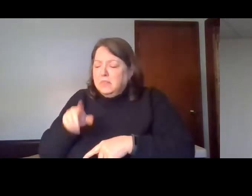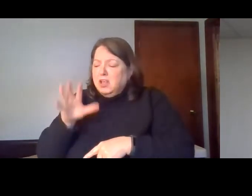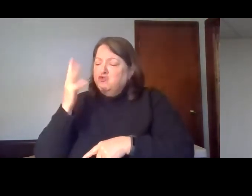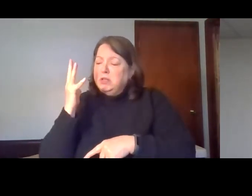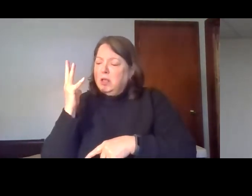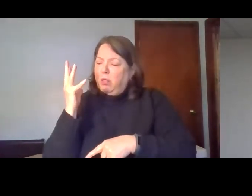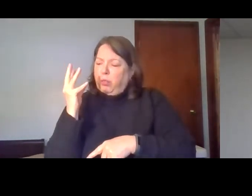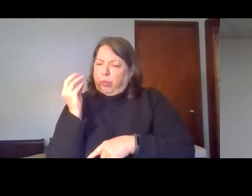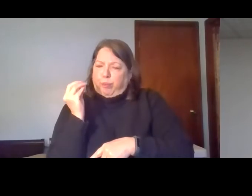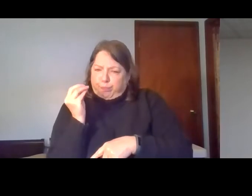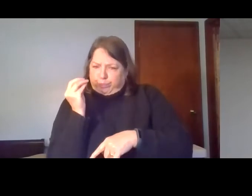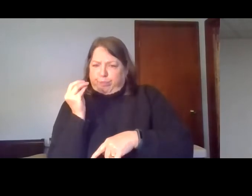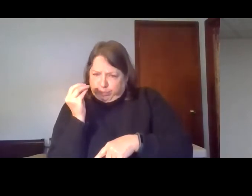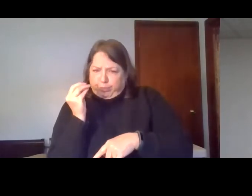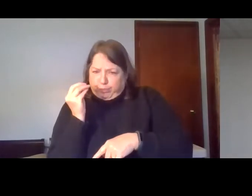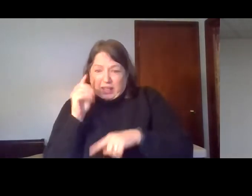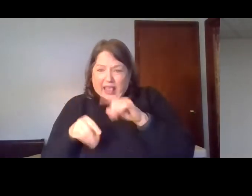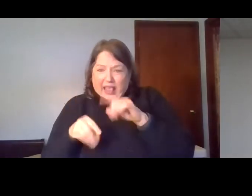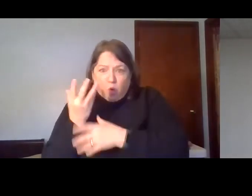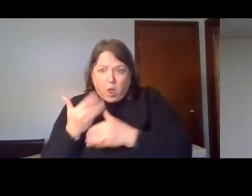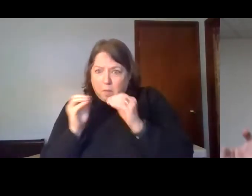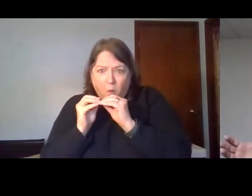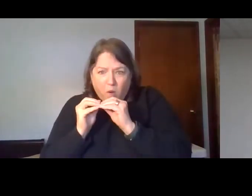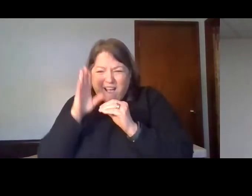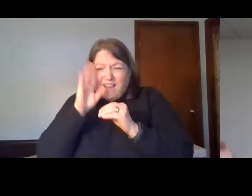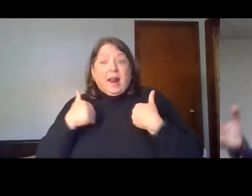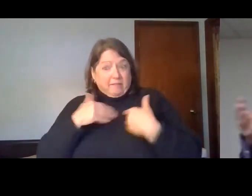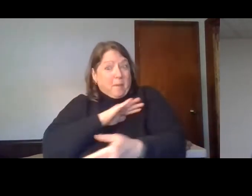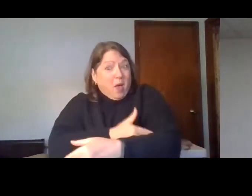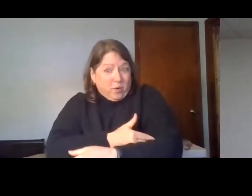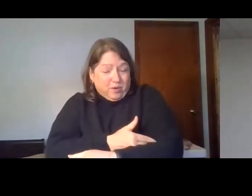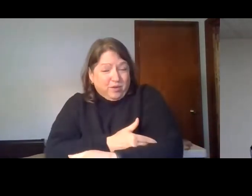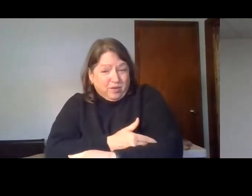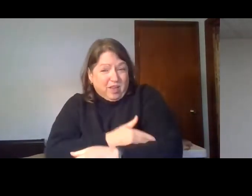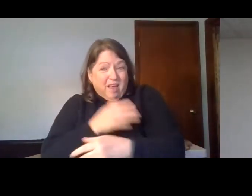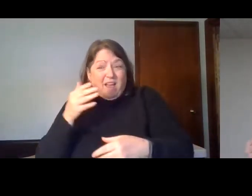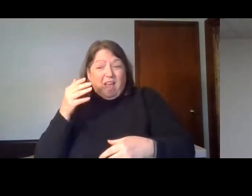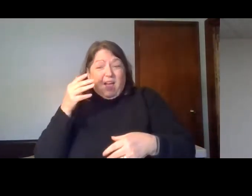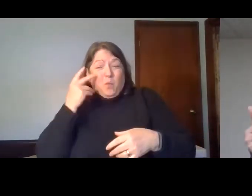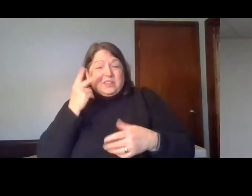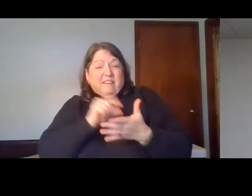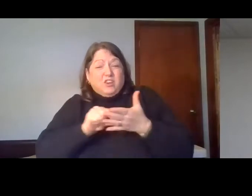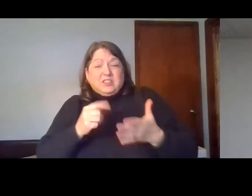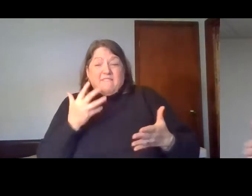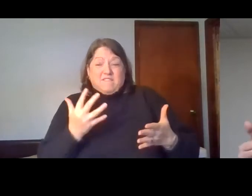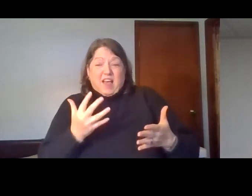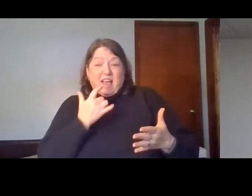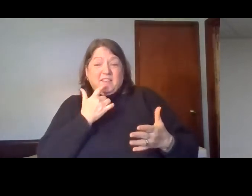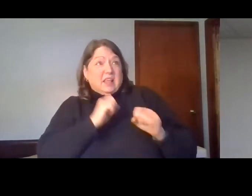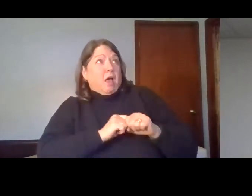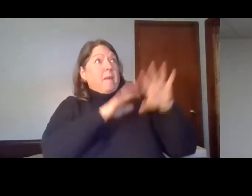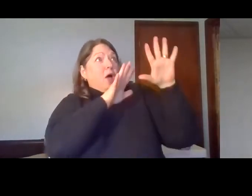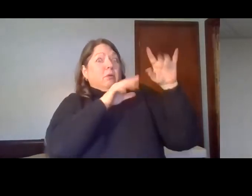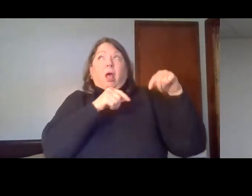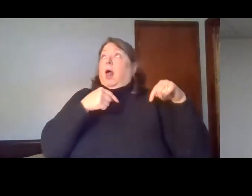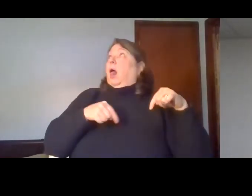The power of God. In verse 5, we find that the magnificent mountains, they quake before God. They tremble at